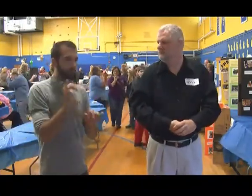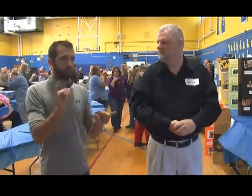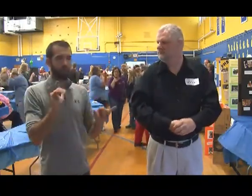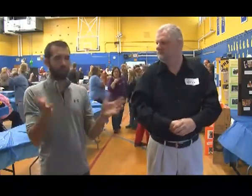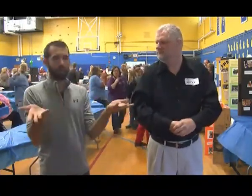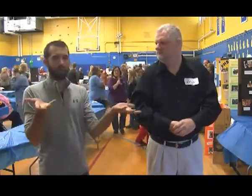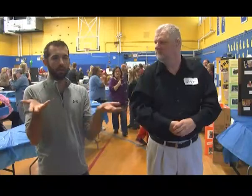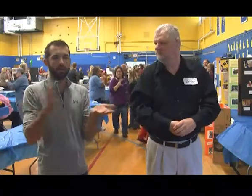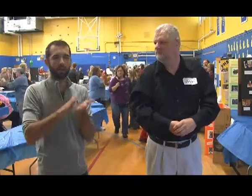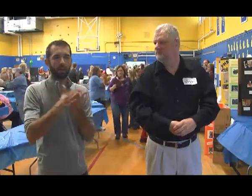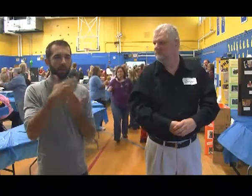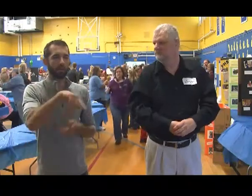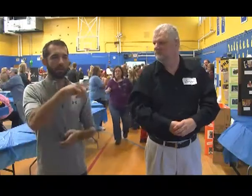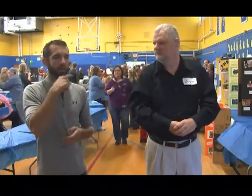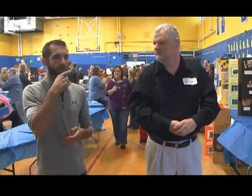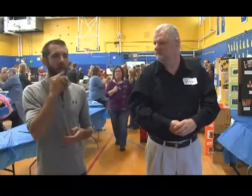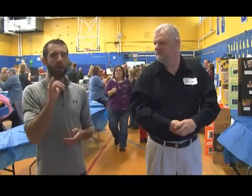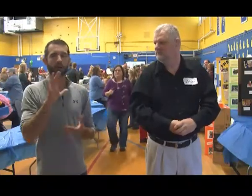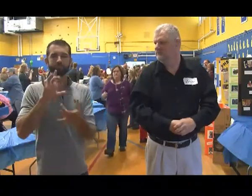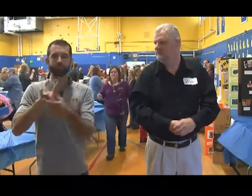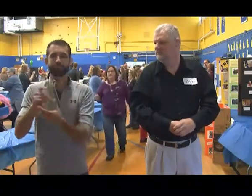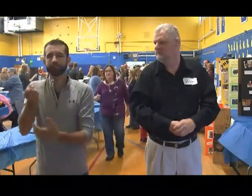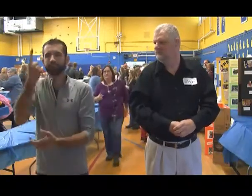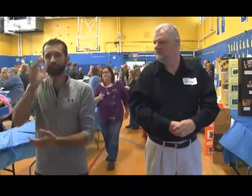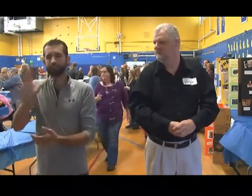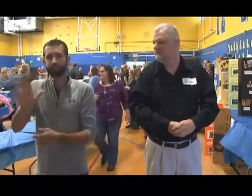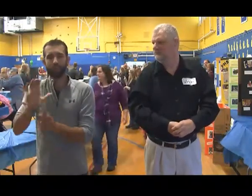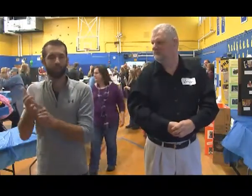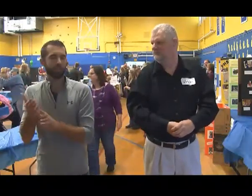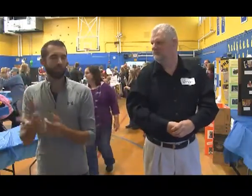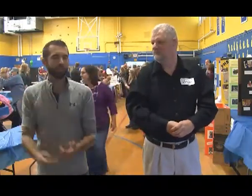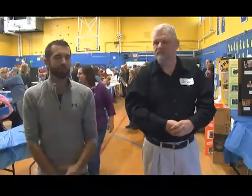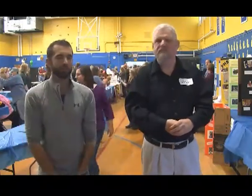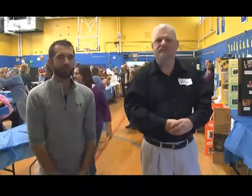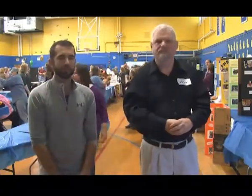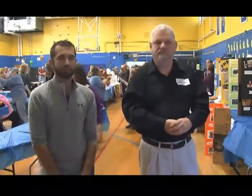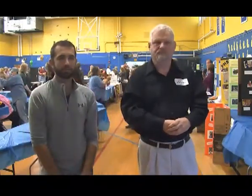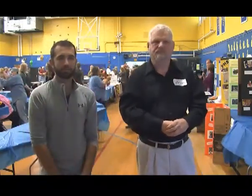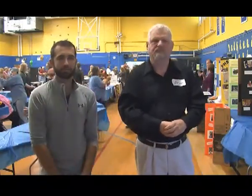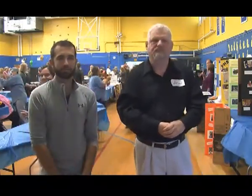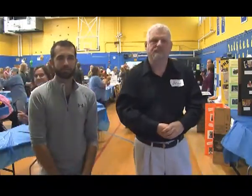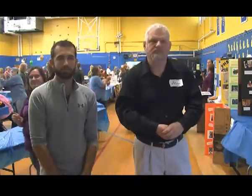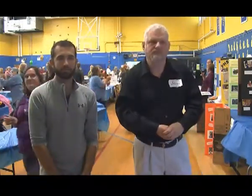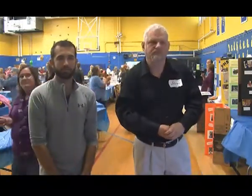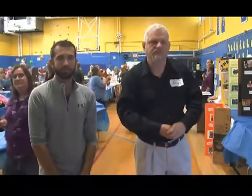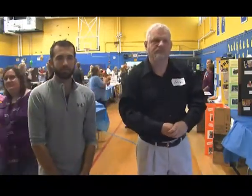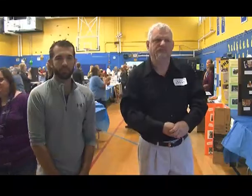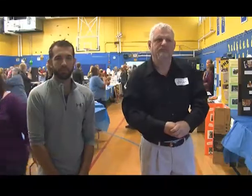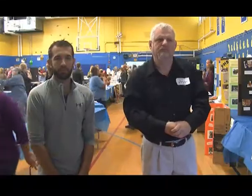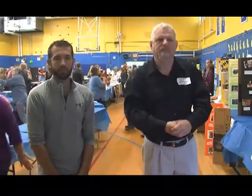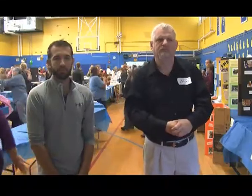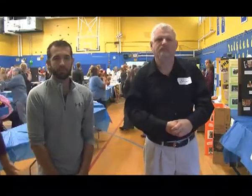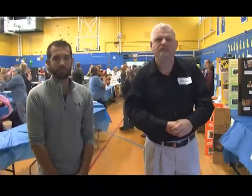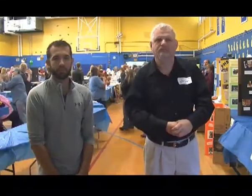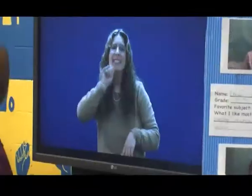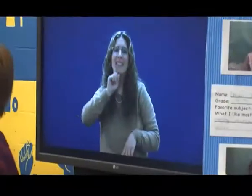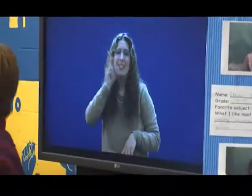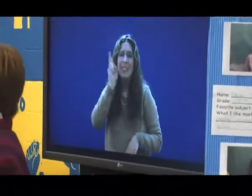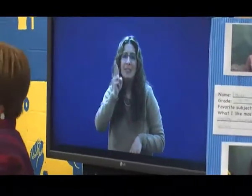And they are able to see the difference very clearly of the hearing culture and the Deaf culture. And they are very separate. When it comes